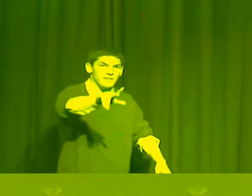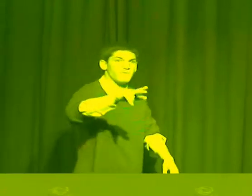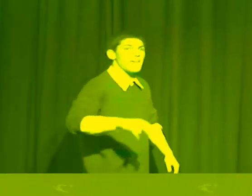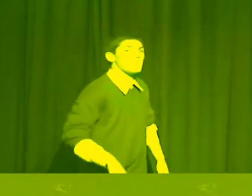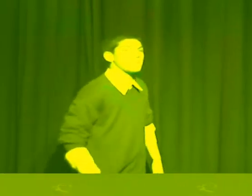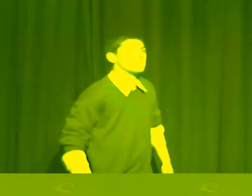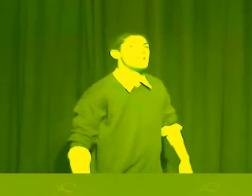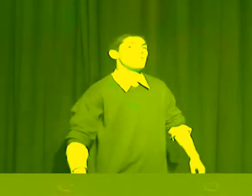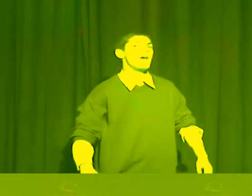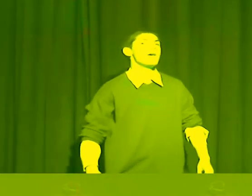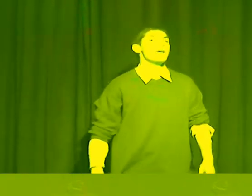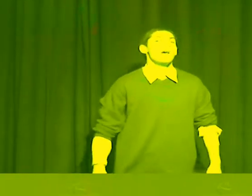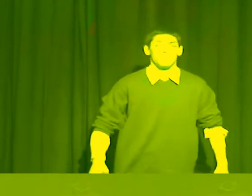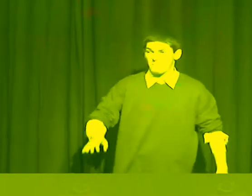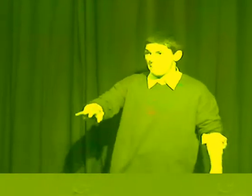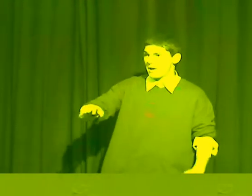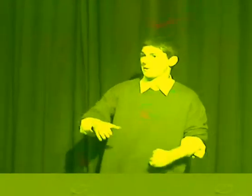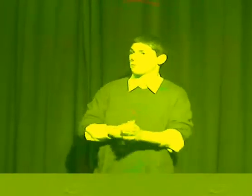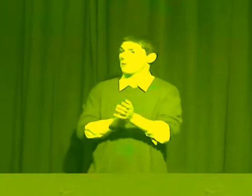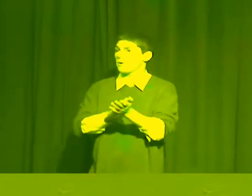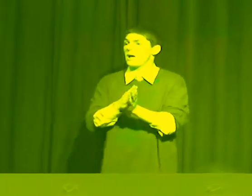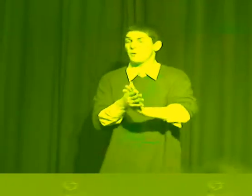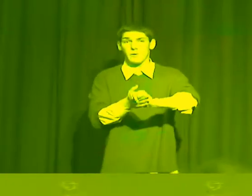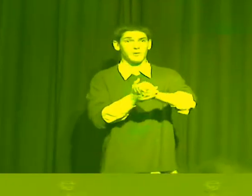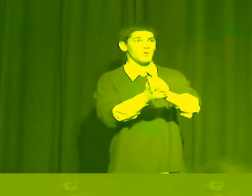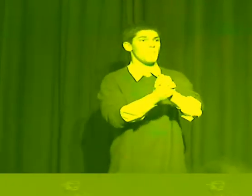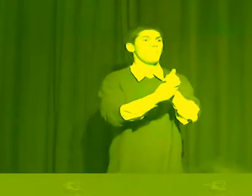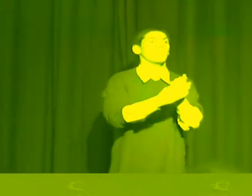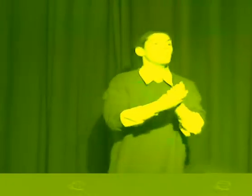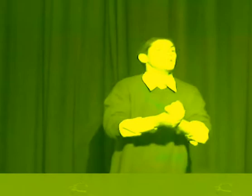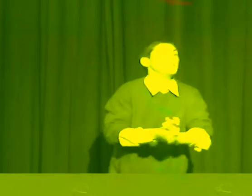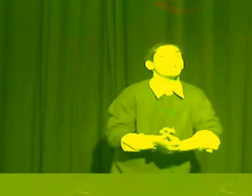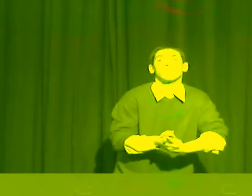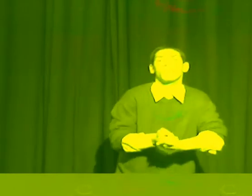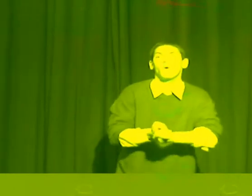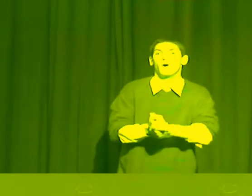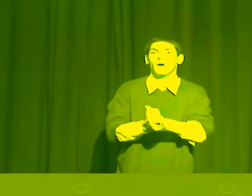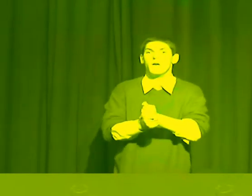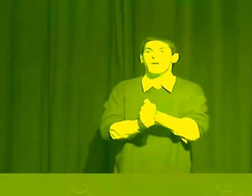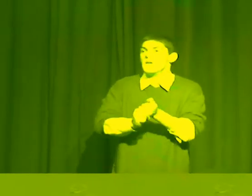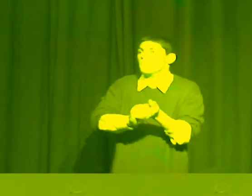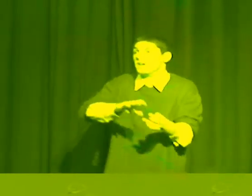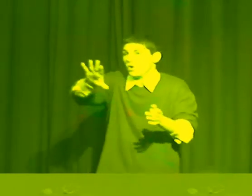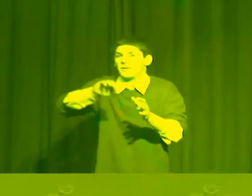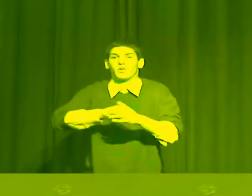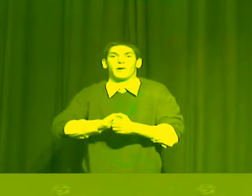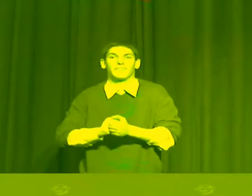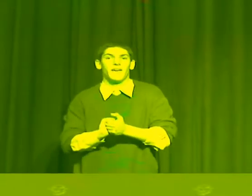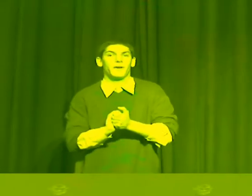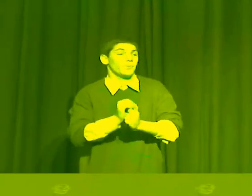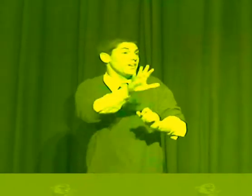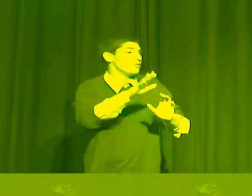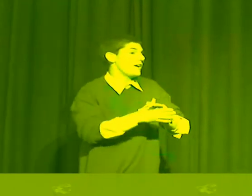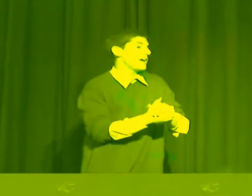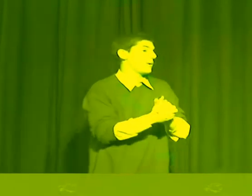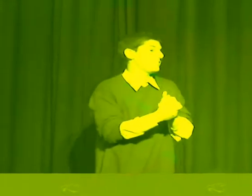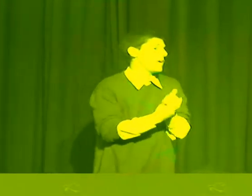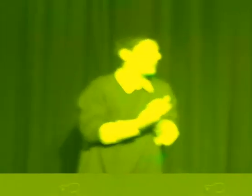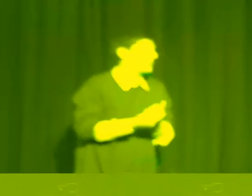If that wasn't enough, When my parents were growing up, when I was growing up, My parents owned the liquor store. We didn't always know I was diabetic. We didn't find out I was diabetic